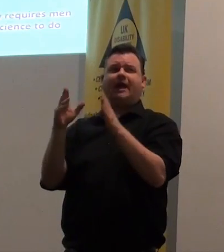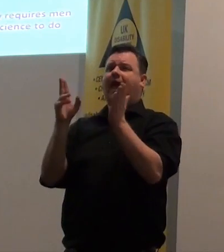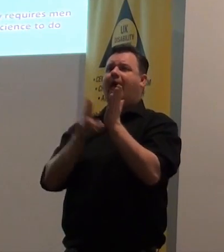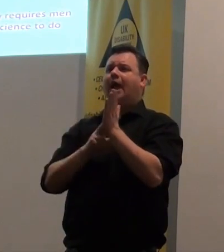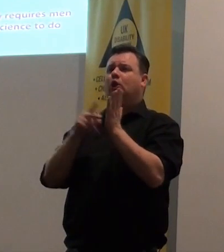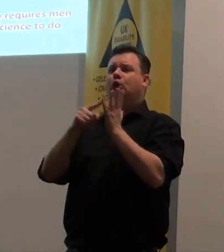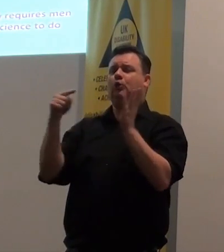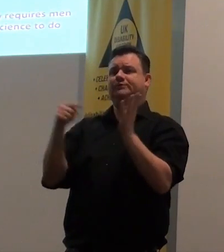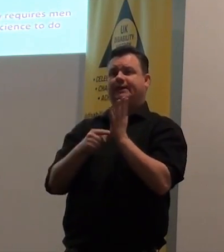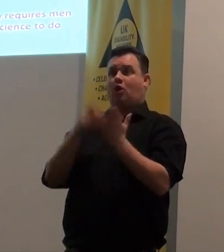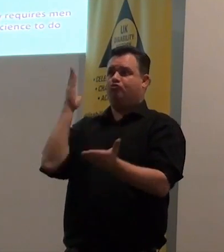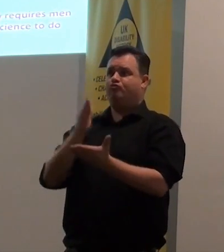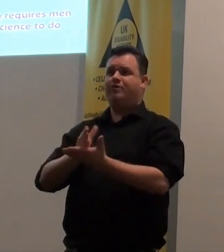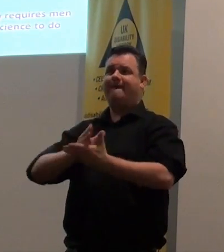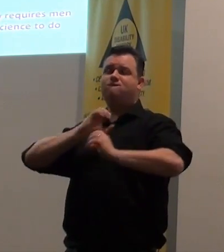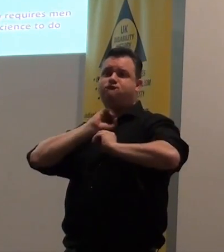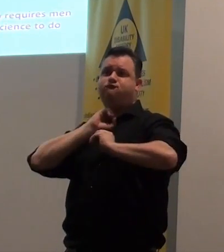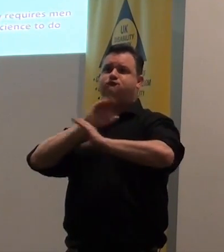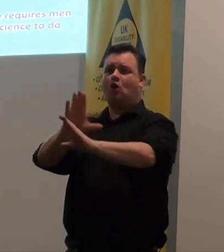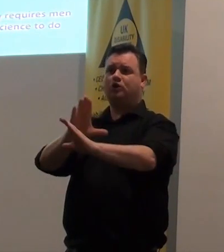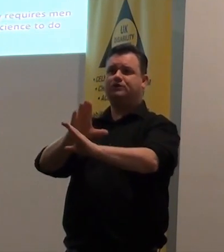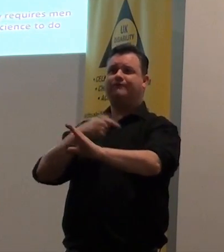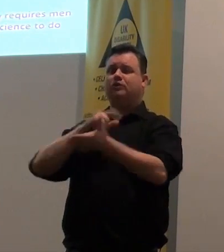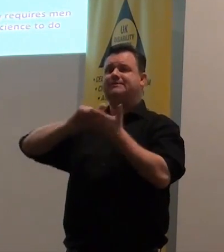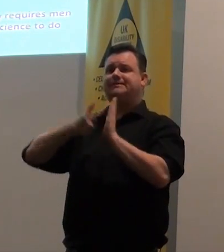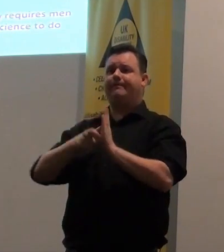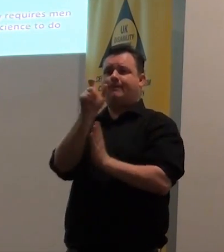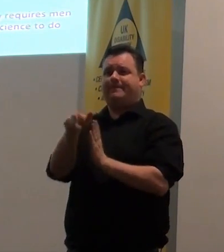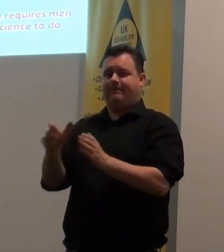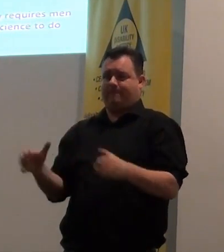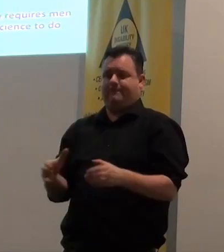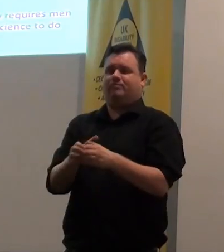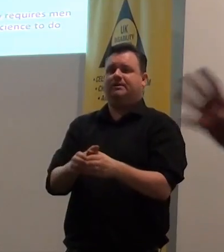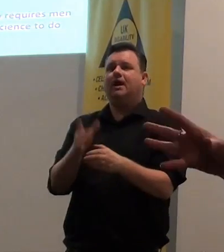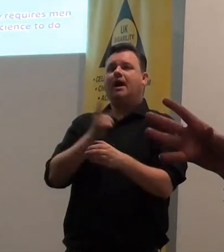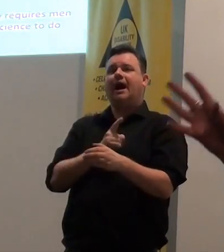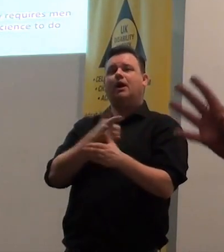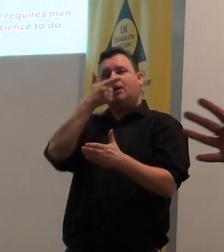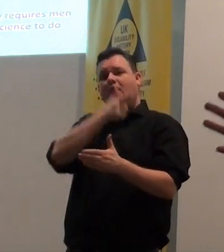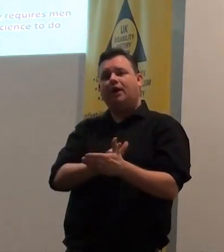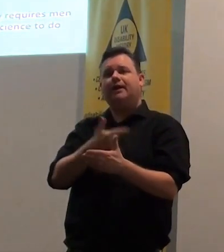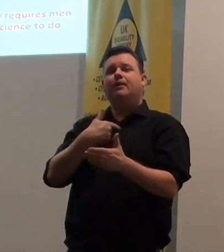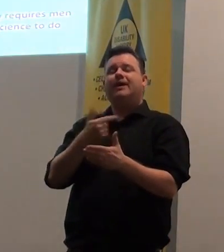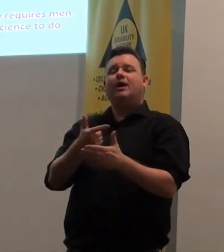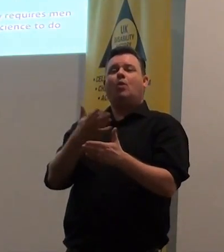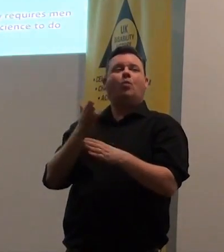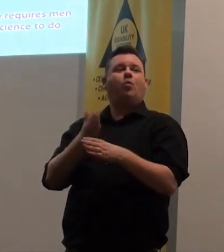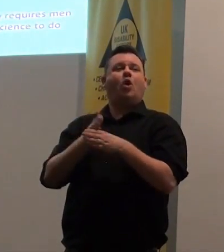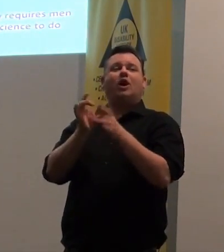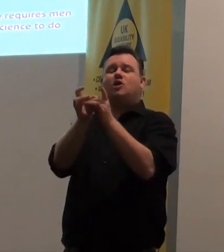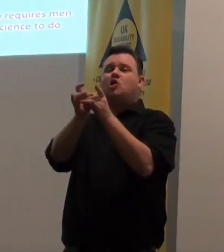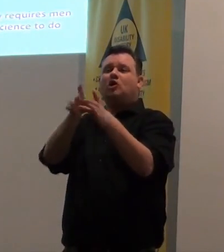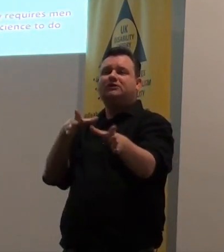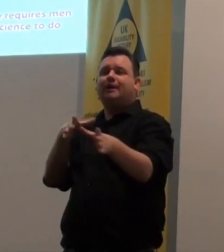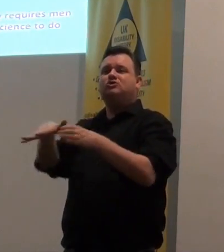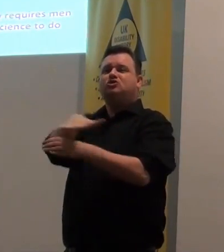voice for the disabled people's movement. But I'm also very lucky to have been a teacher in Nottinghamshire. So that's where I teach. I'm